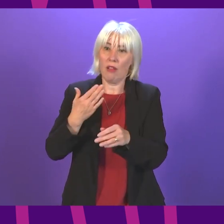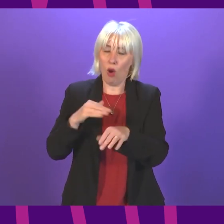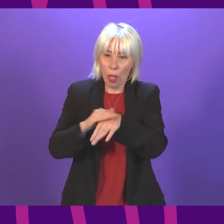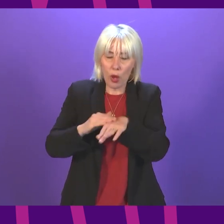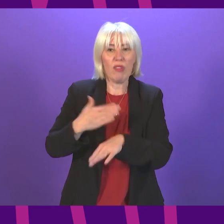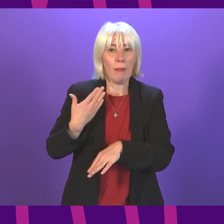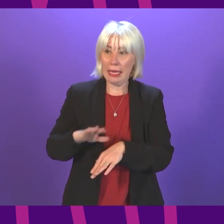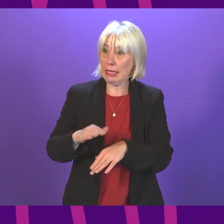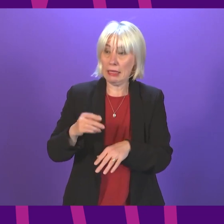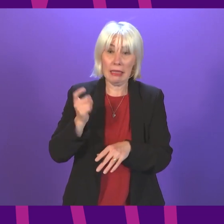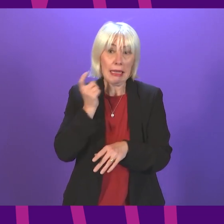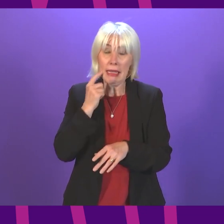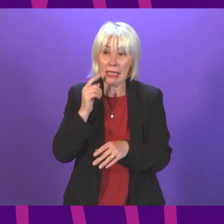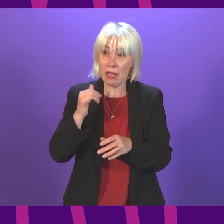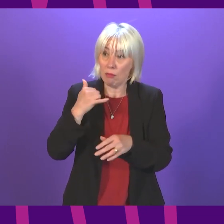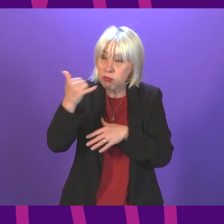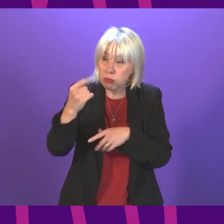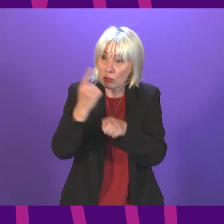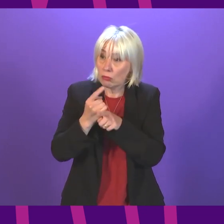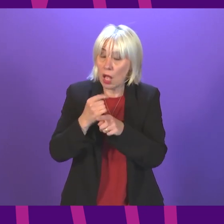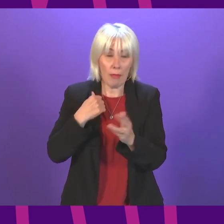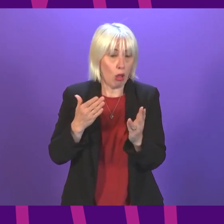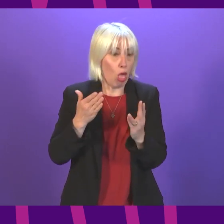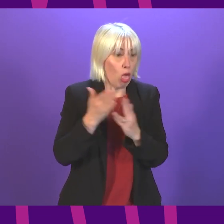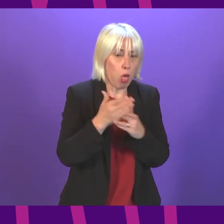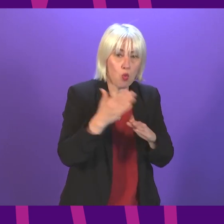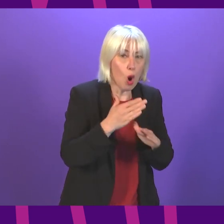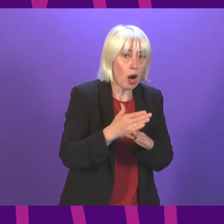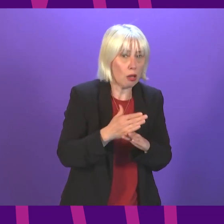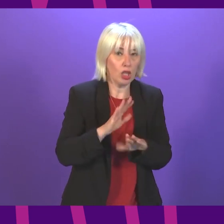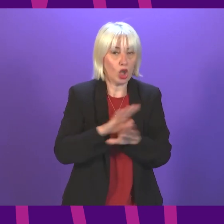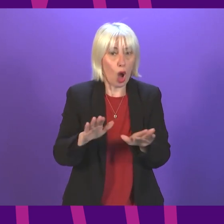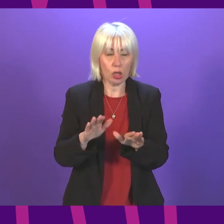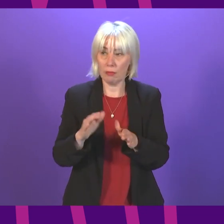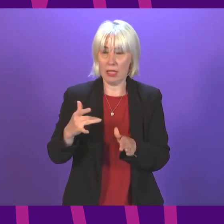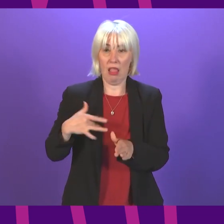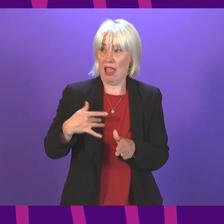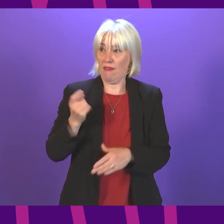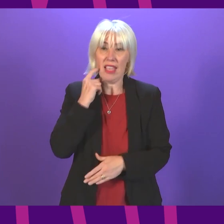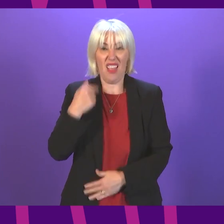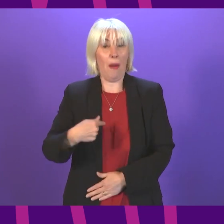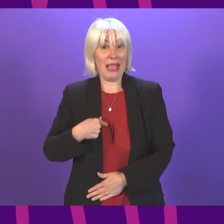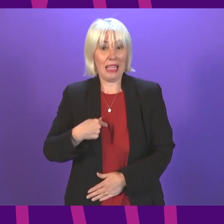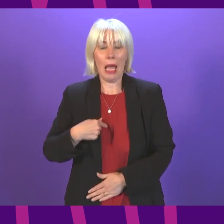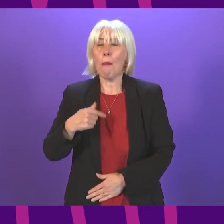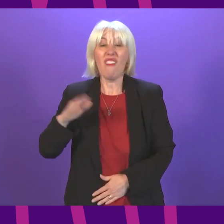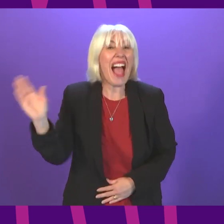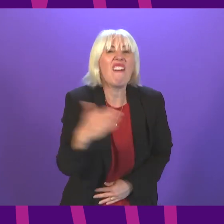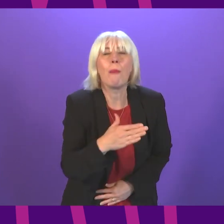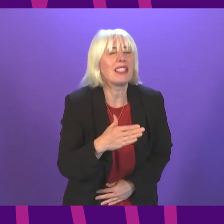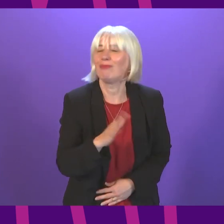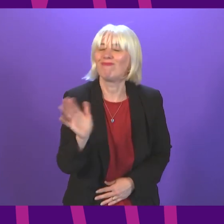It was all done without having to disrupt my work. I could do it in between calls and make life easier for me. That is not the case for everybody.